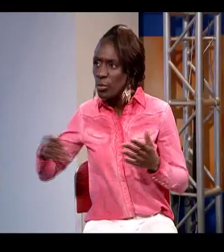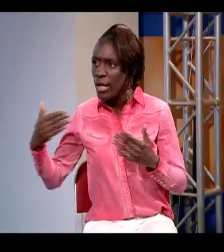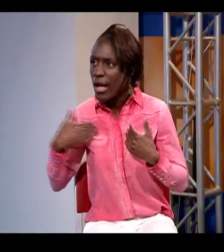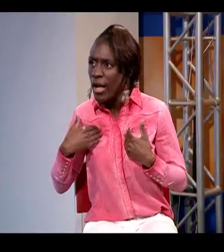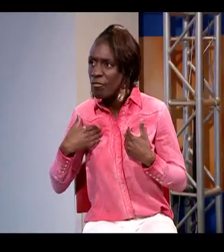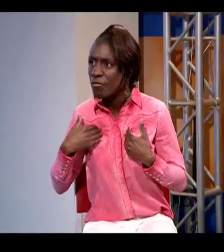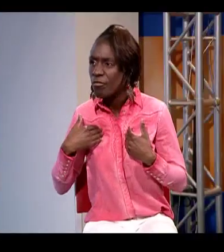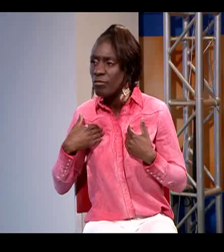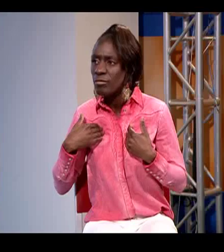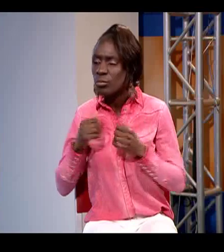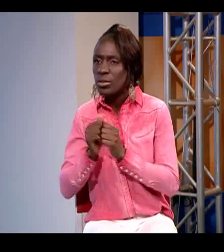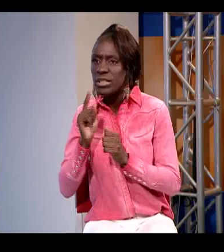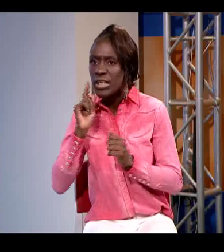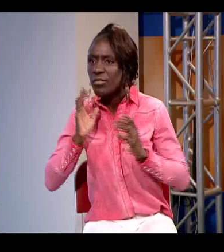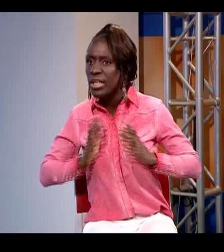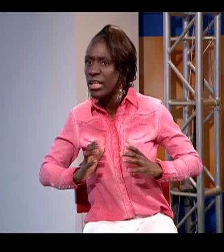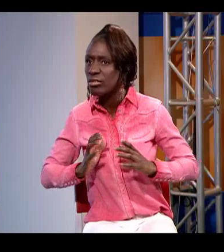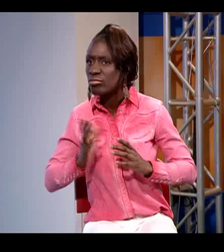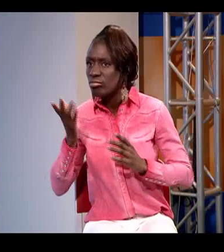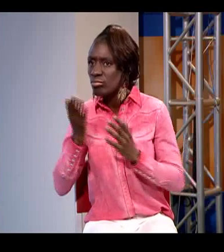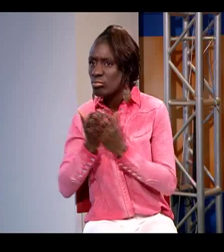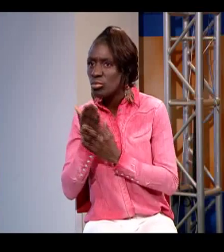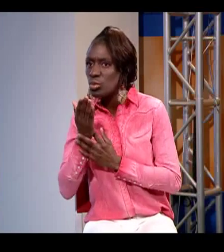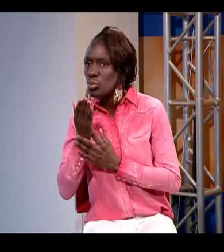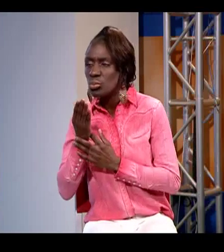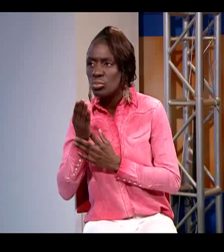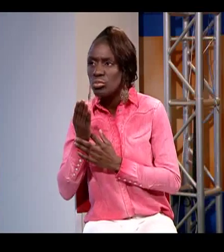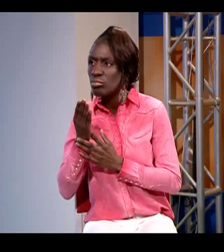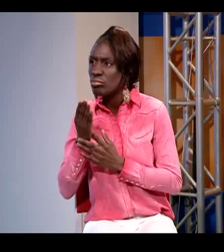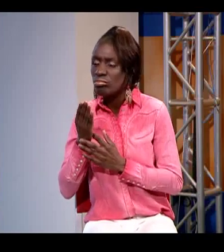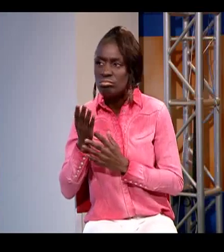so can you explain a little bit of the benefits of hiring a deaf employee